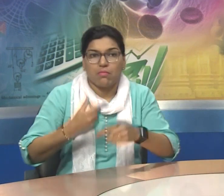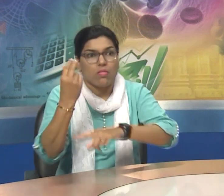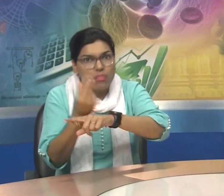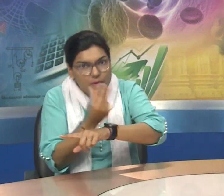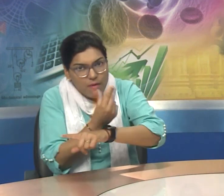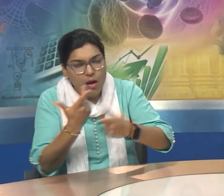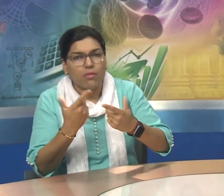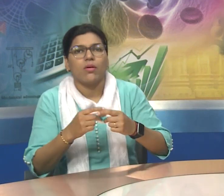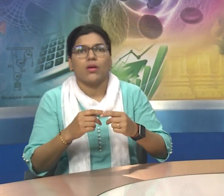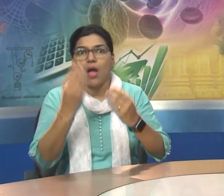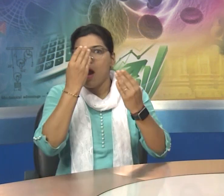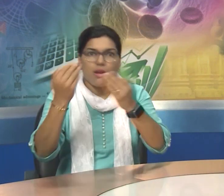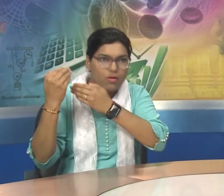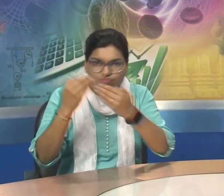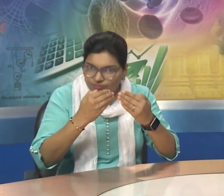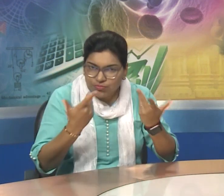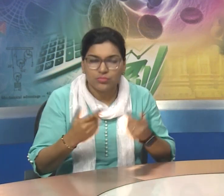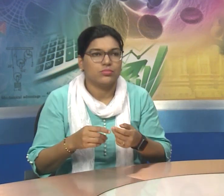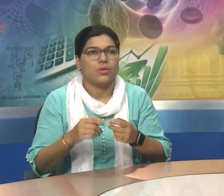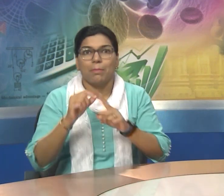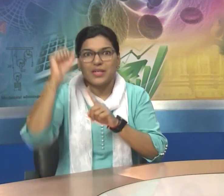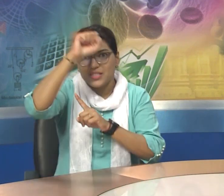Festivals. as. Holi. Diwali. Eid.